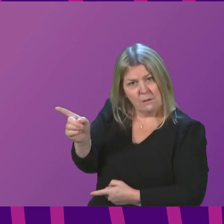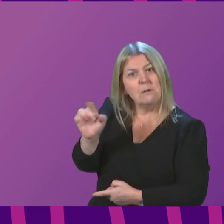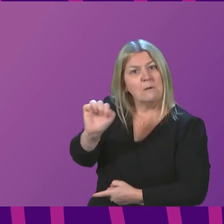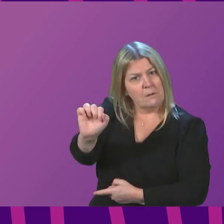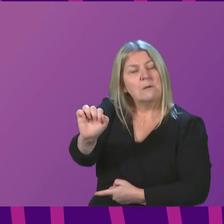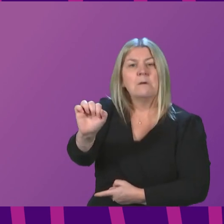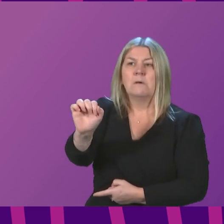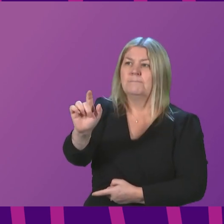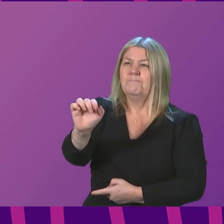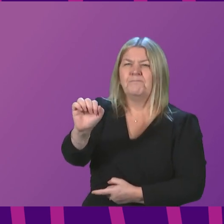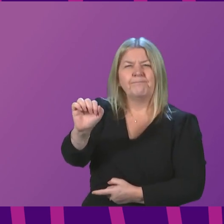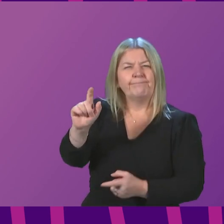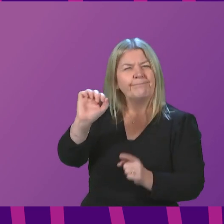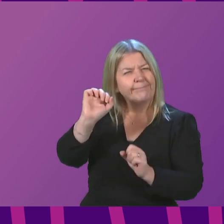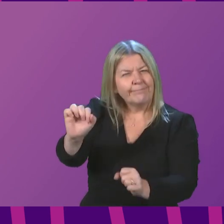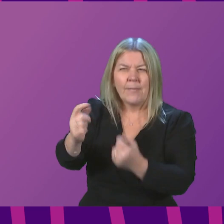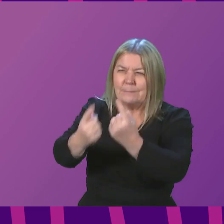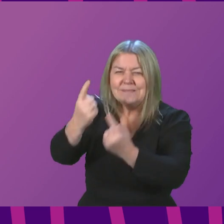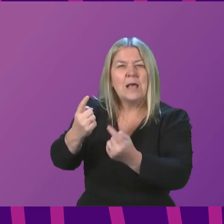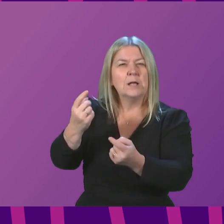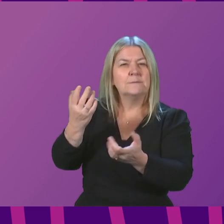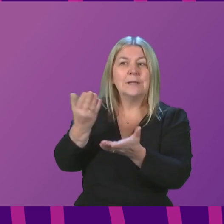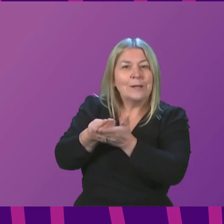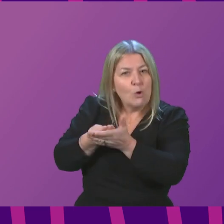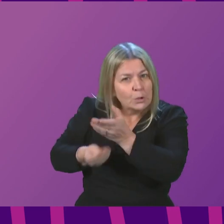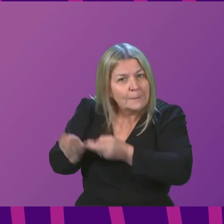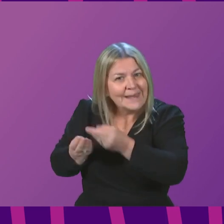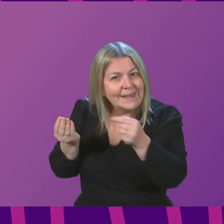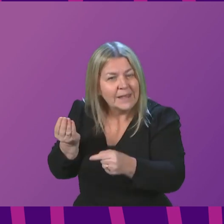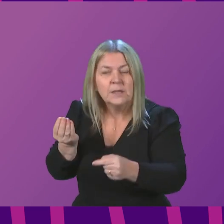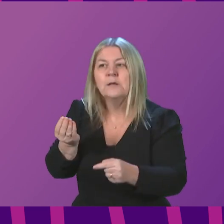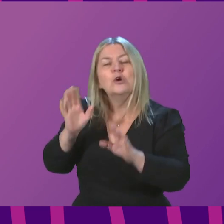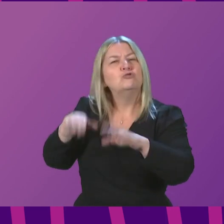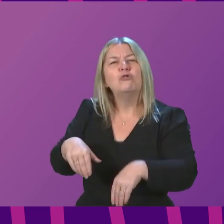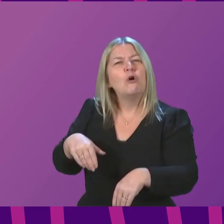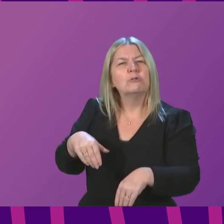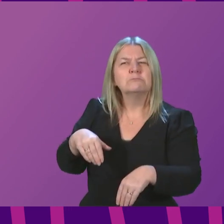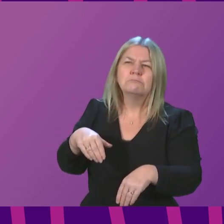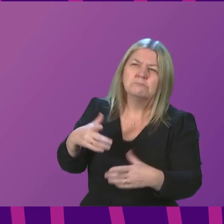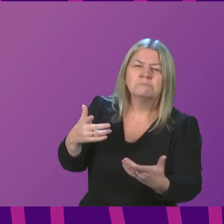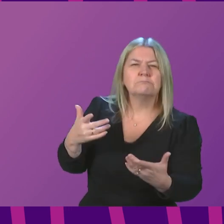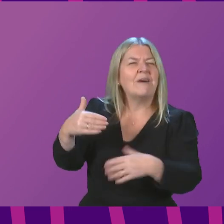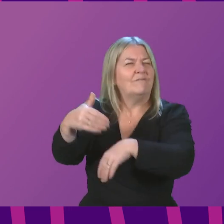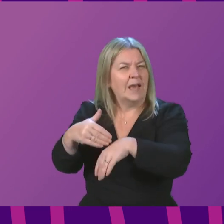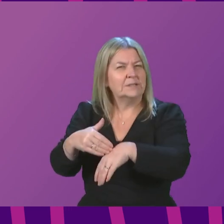those parts of the economy, even if they are not directly affected by some of the protections in place, nevertheless have an indirect